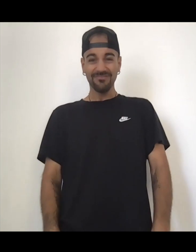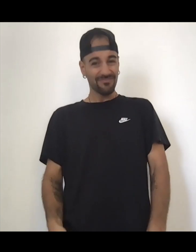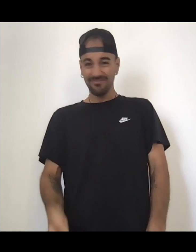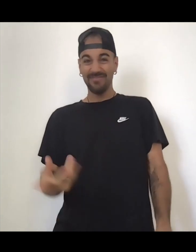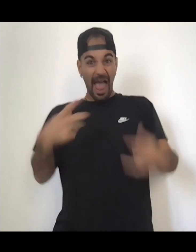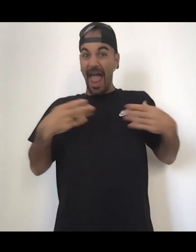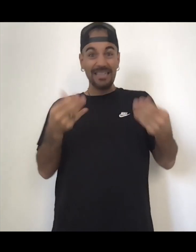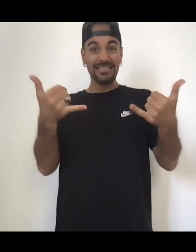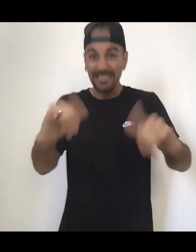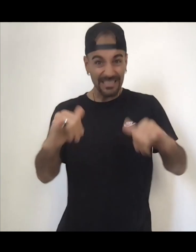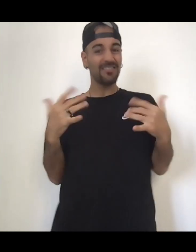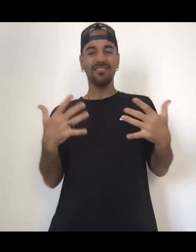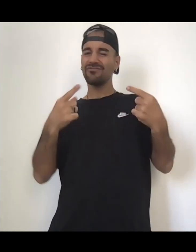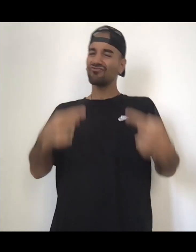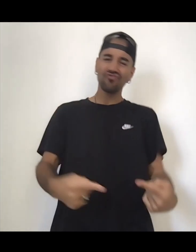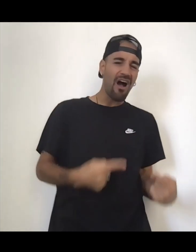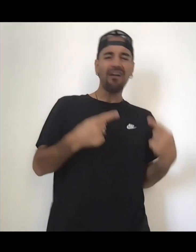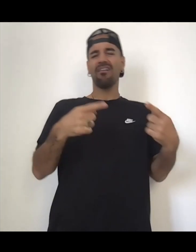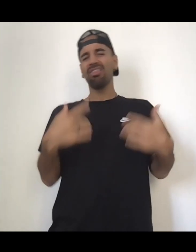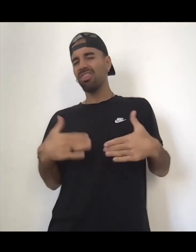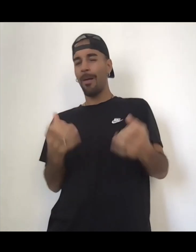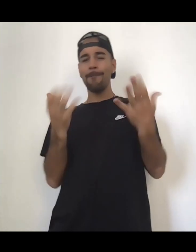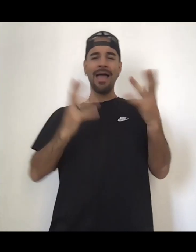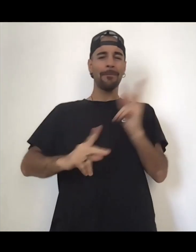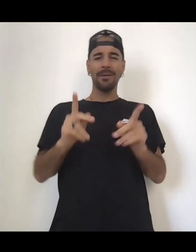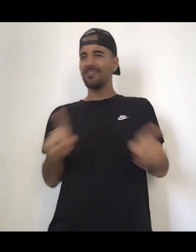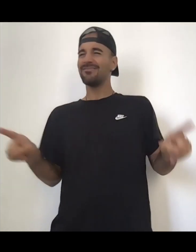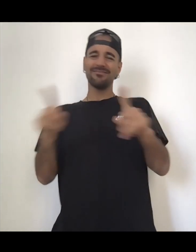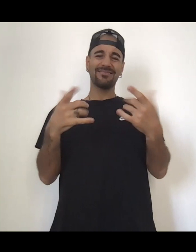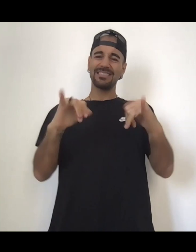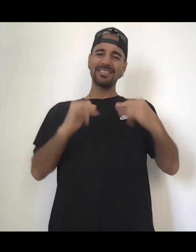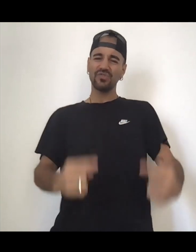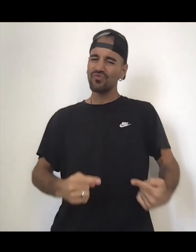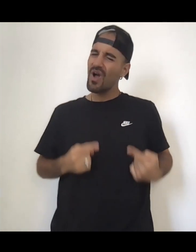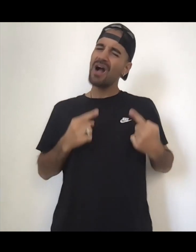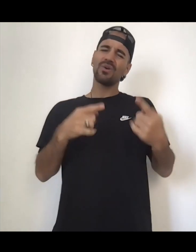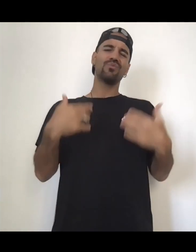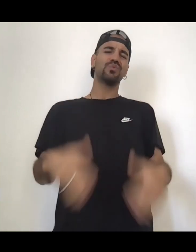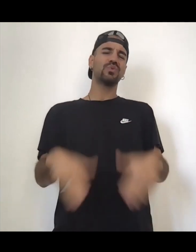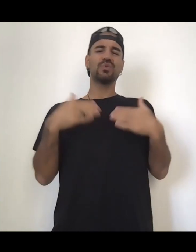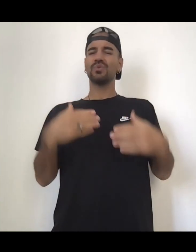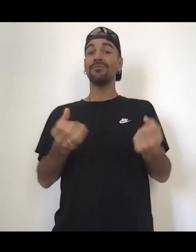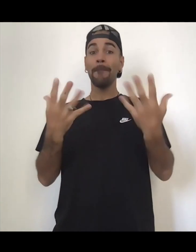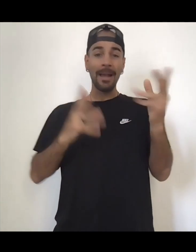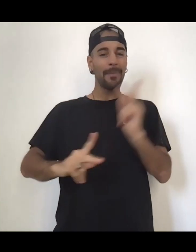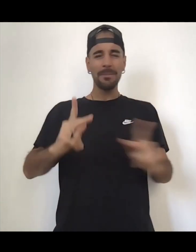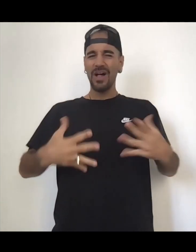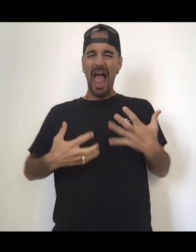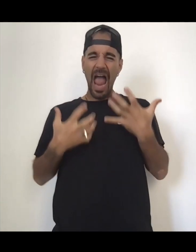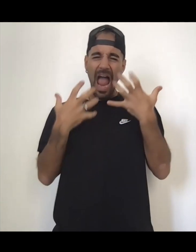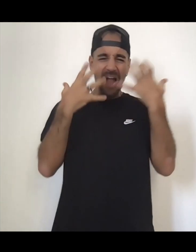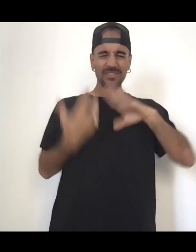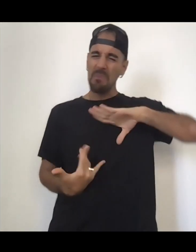lot of people are still going through a really hard time and there's a lot of anger right now. There's a lot of anger